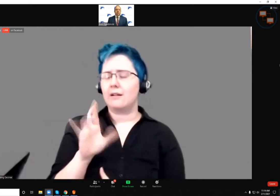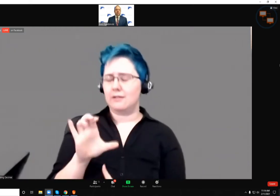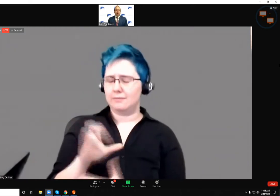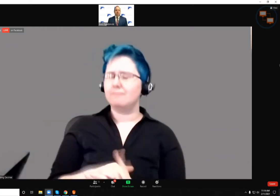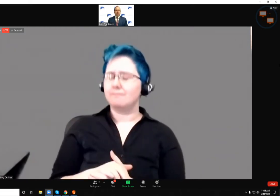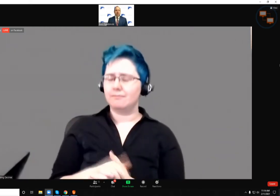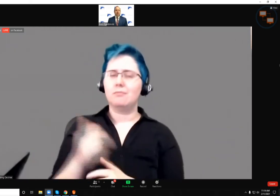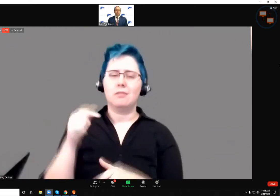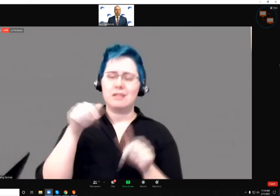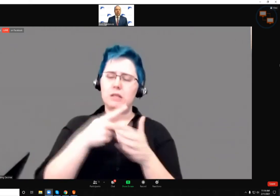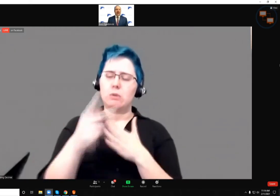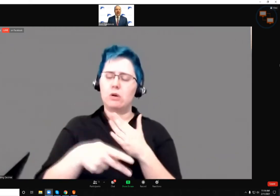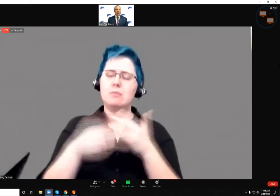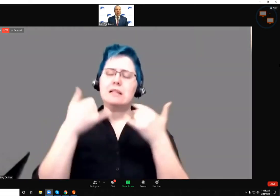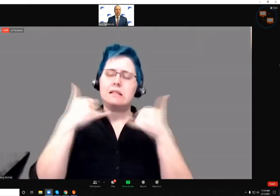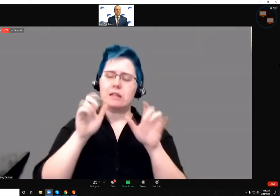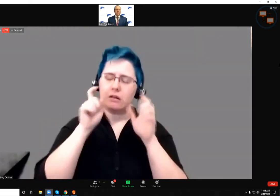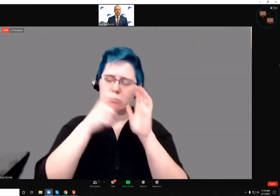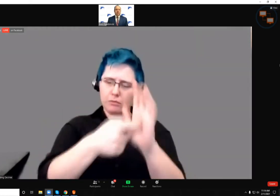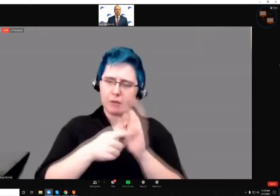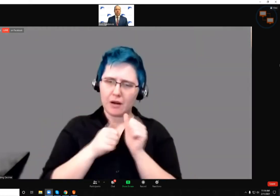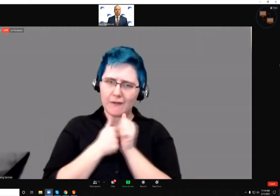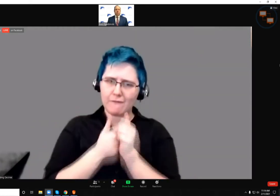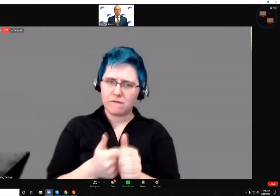still have to follow the eligibility guidelines